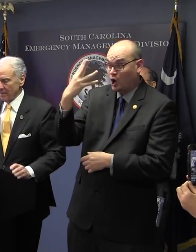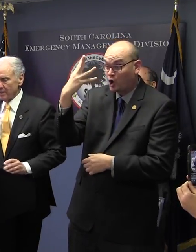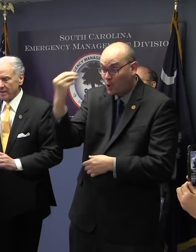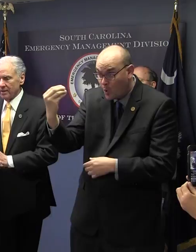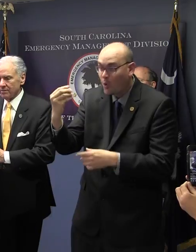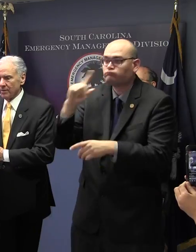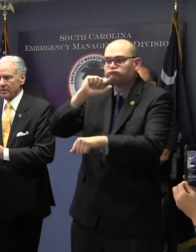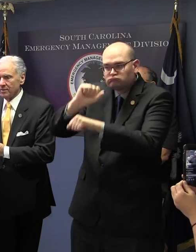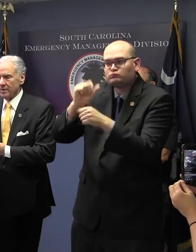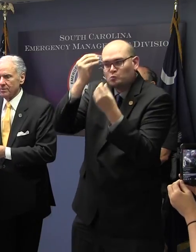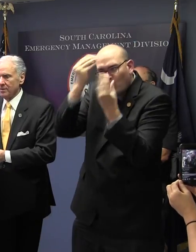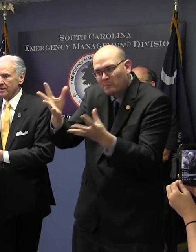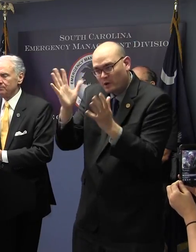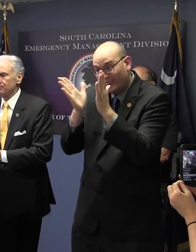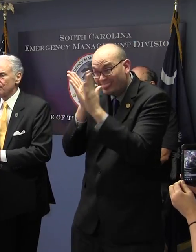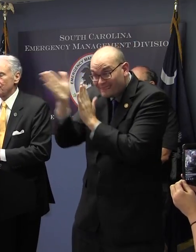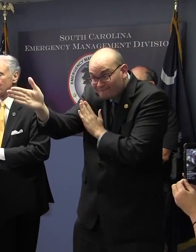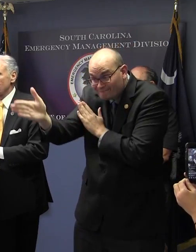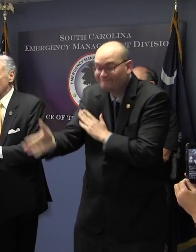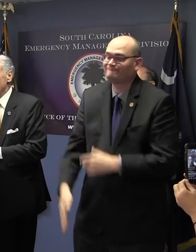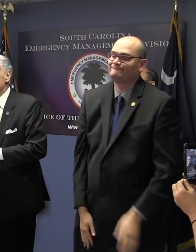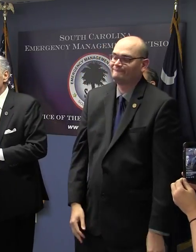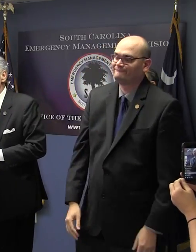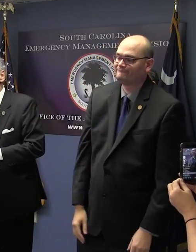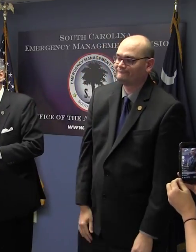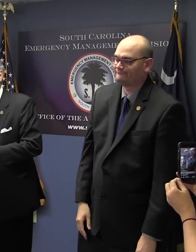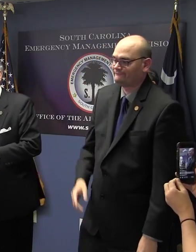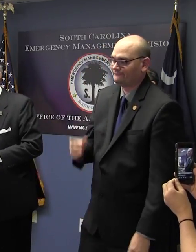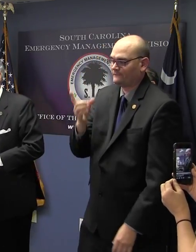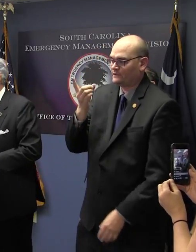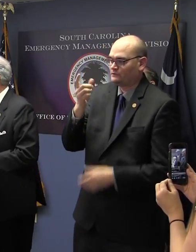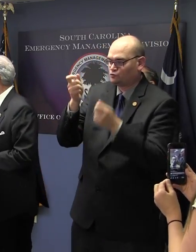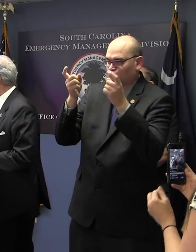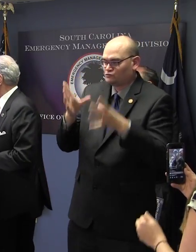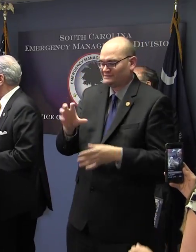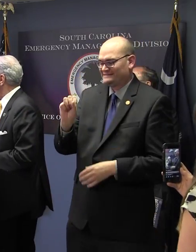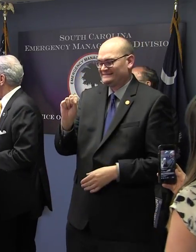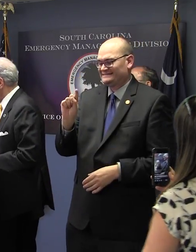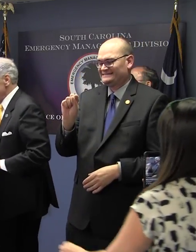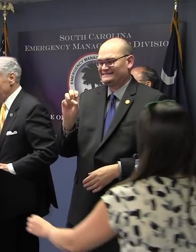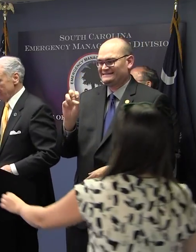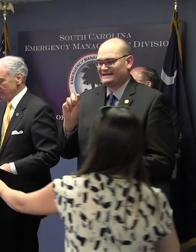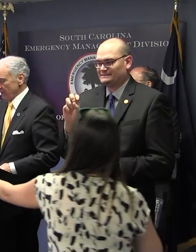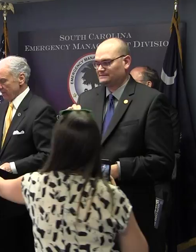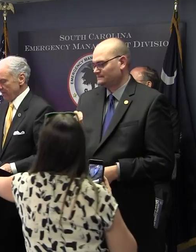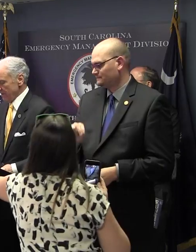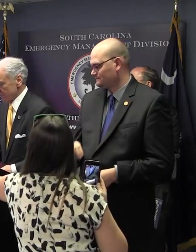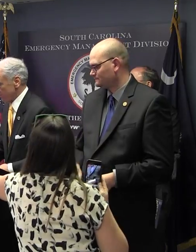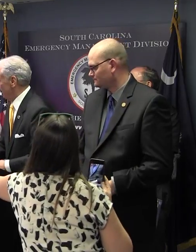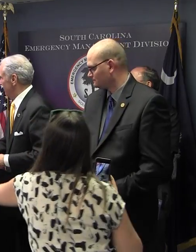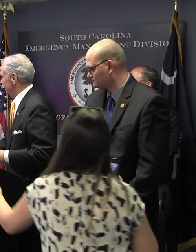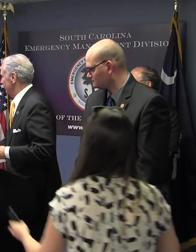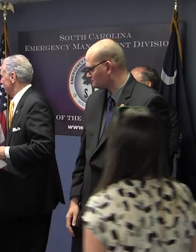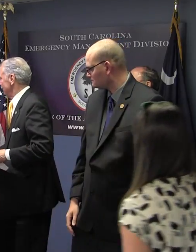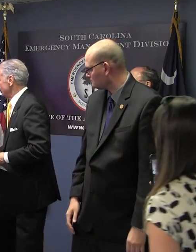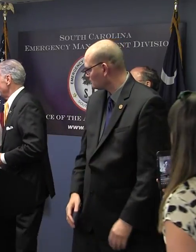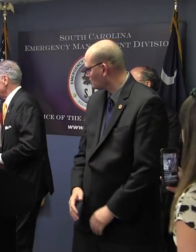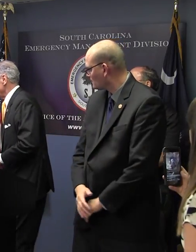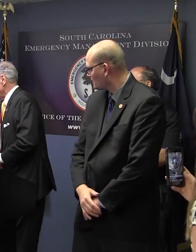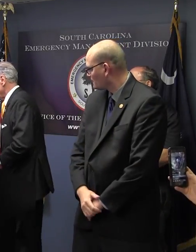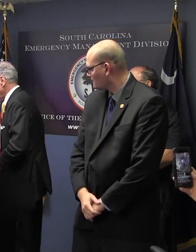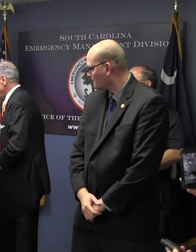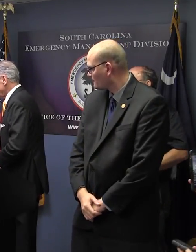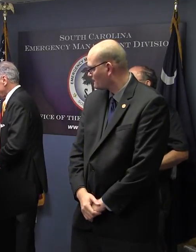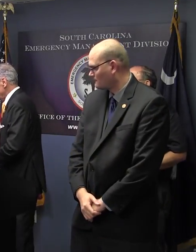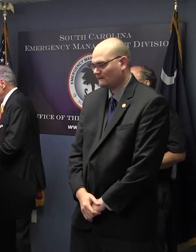I'd now like to ask Director Stinson and General Livingston. General, anything you'd like to add, sir? Yes,